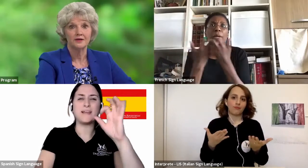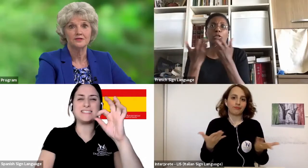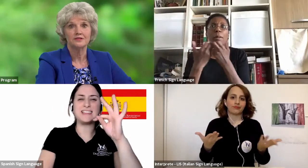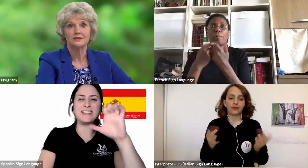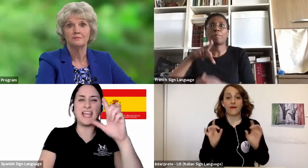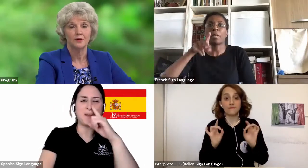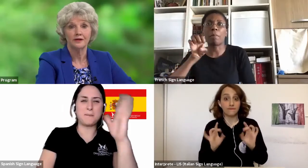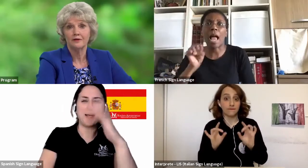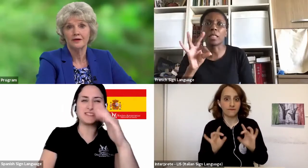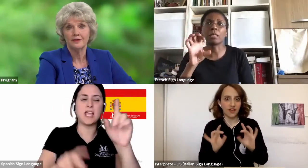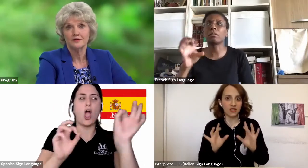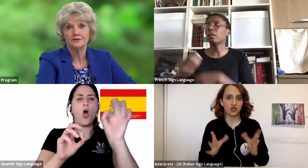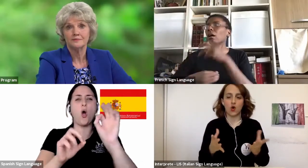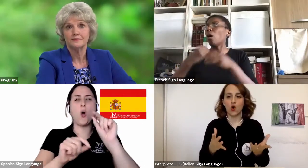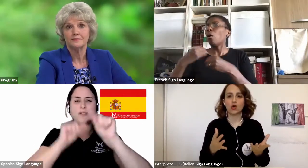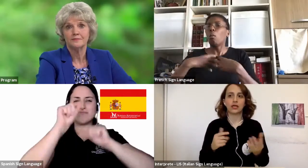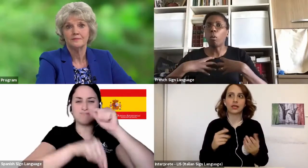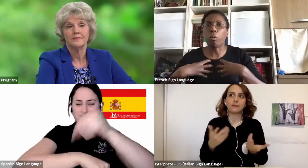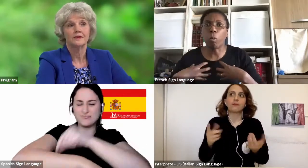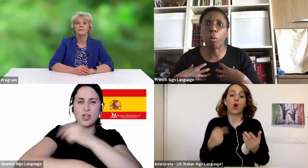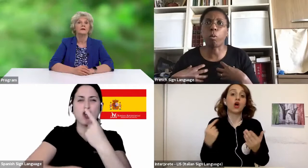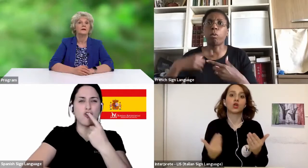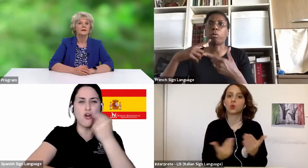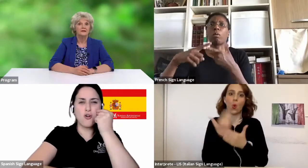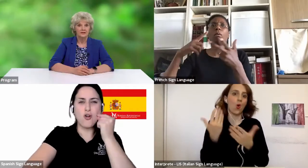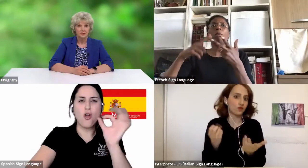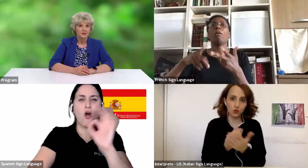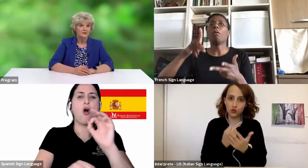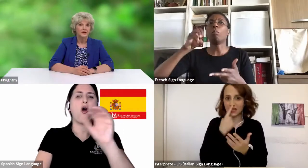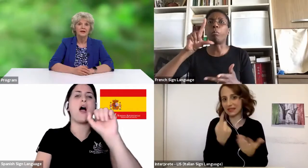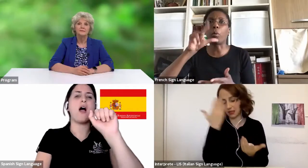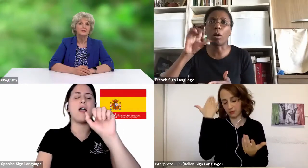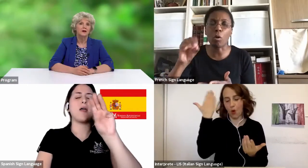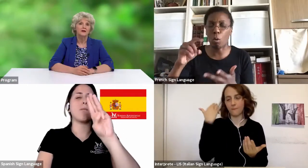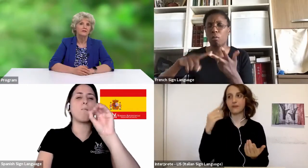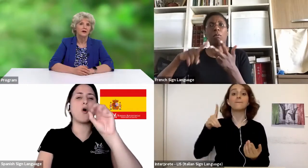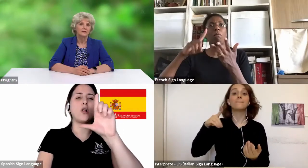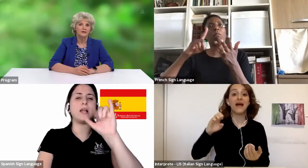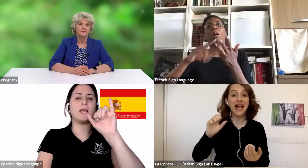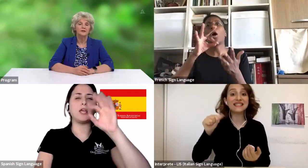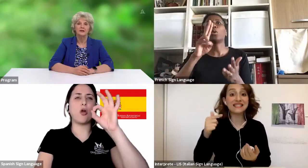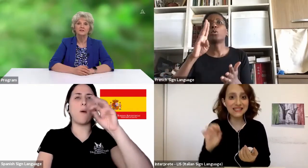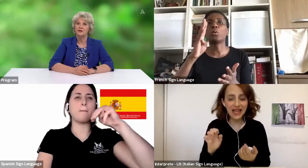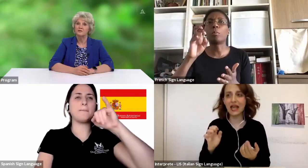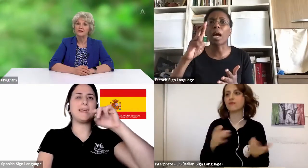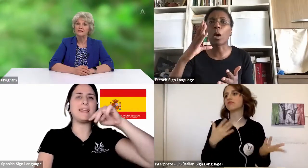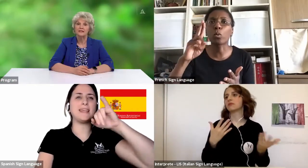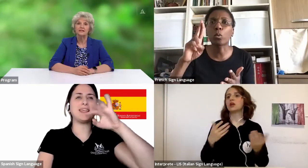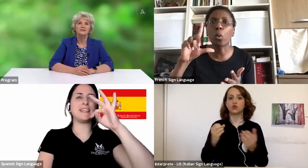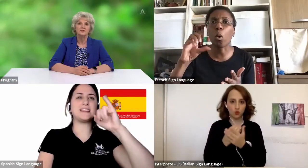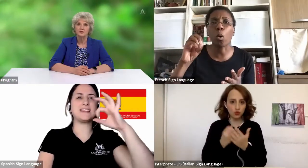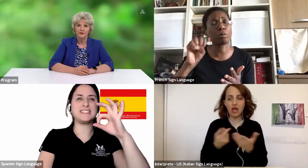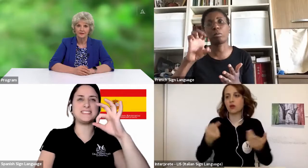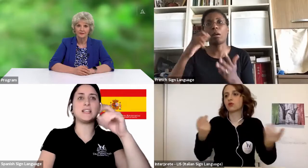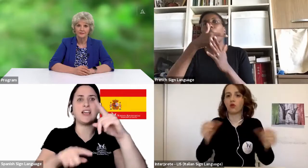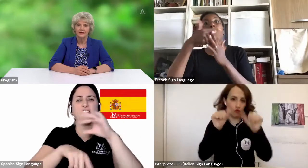tuberculosis, polio, and others. This year has been hard for all of us because COVID-19